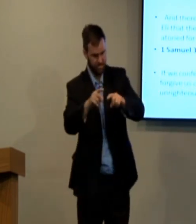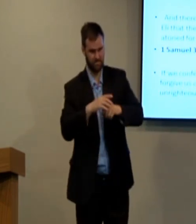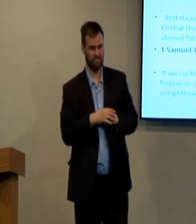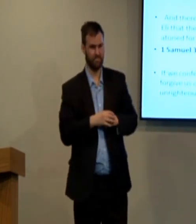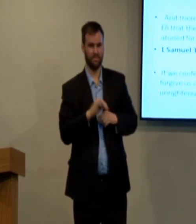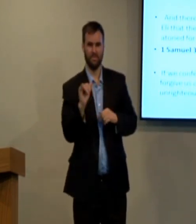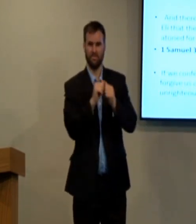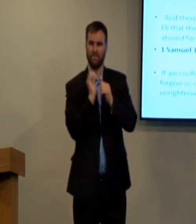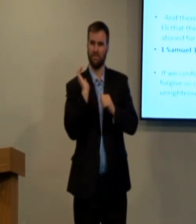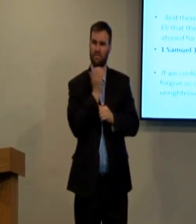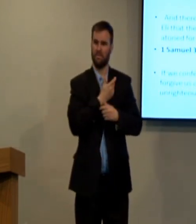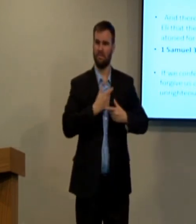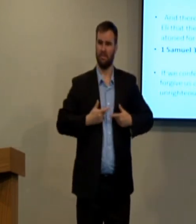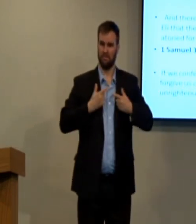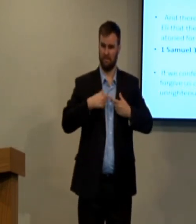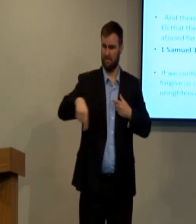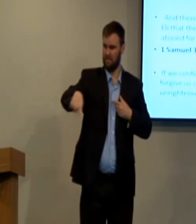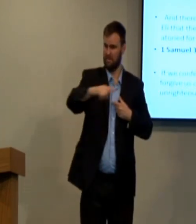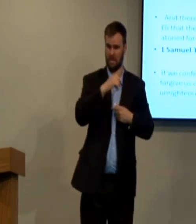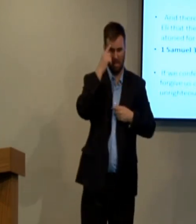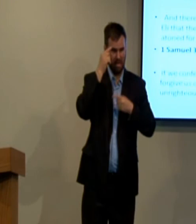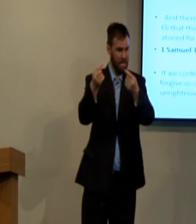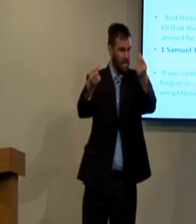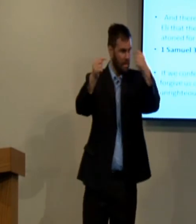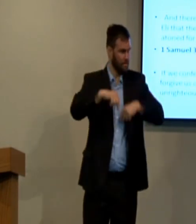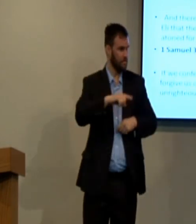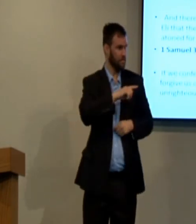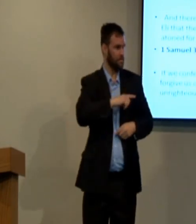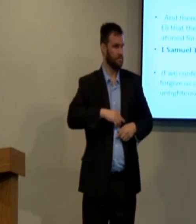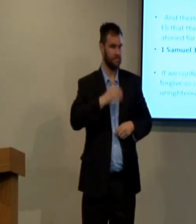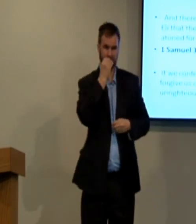we saw what had happened in that tabernacle. And in our lives,